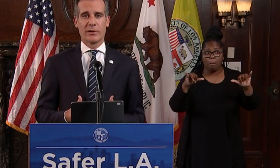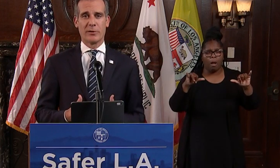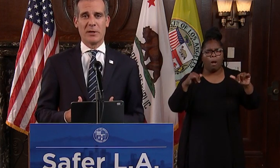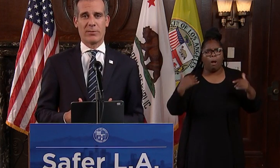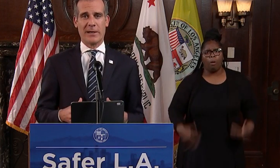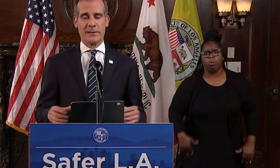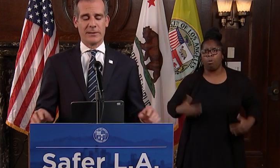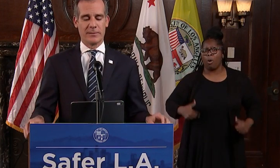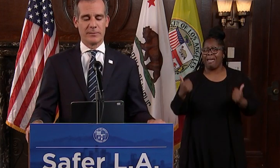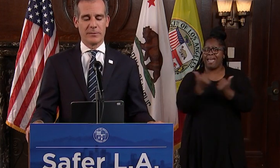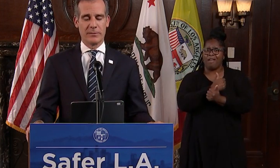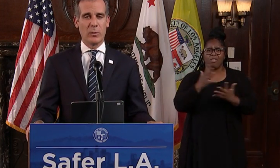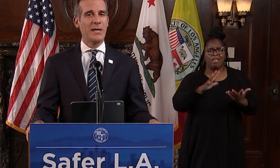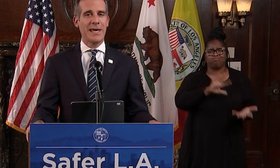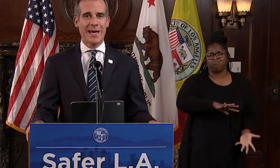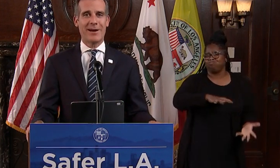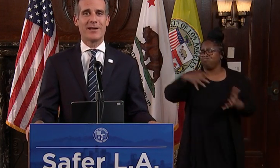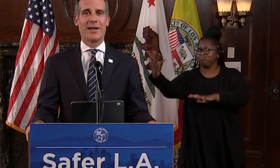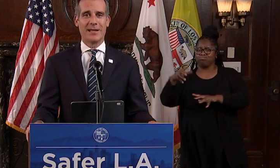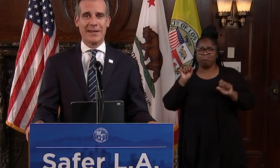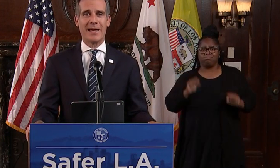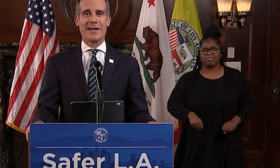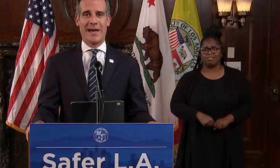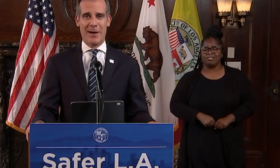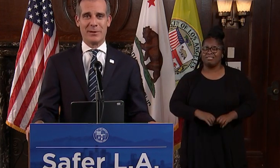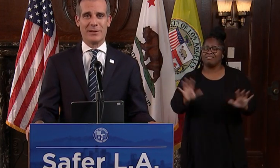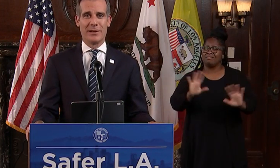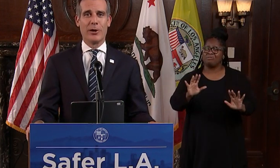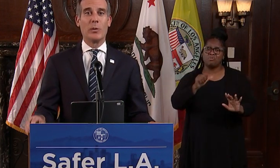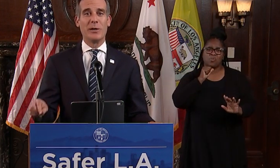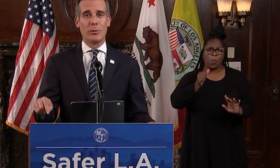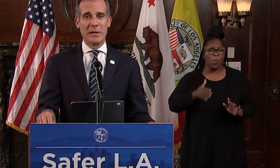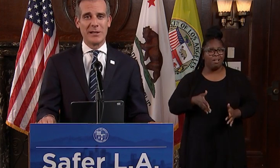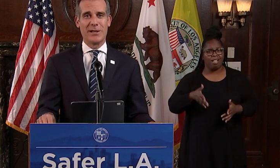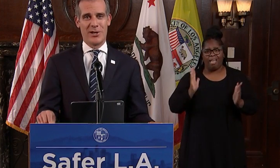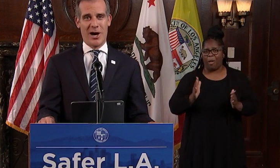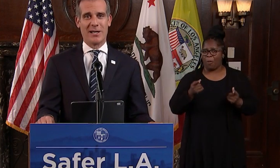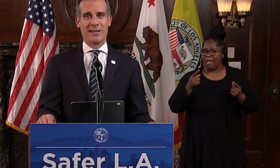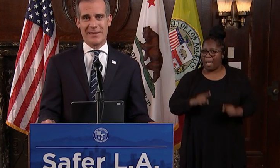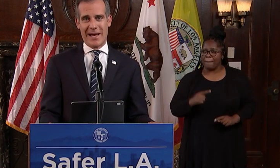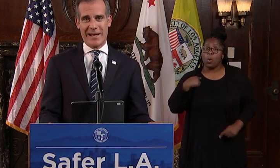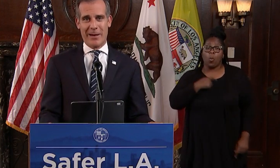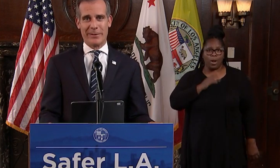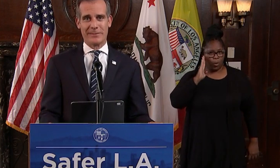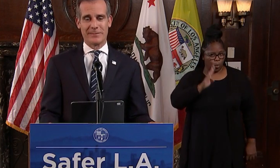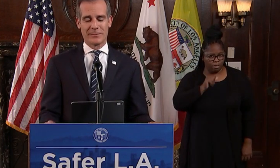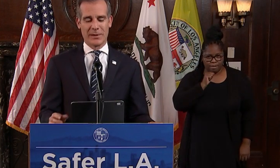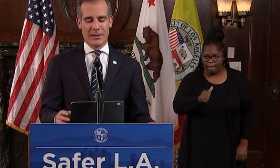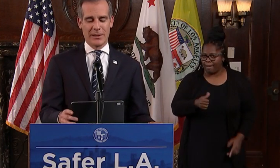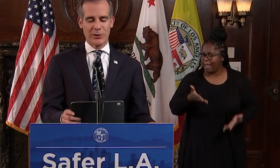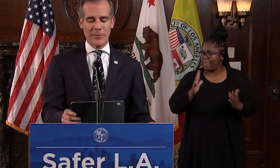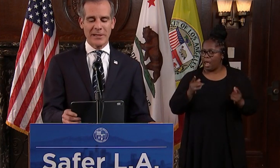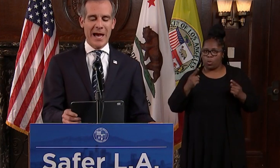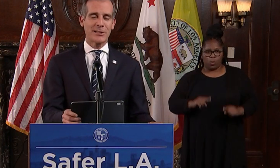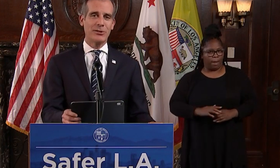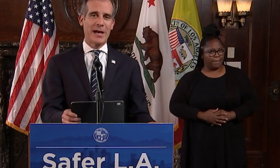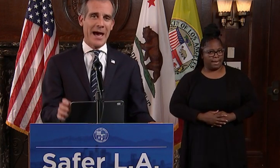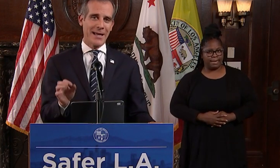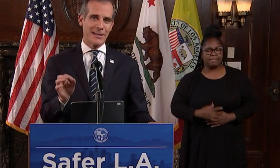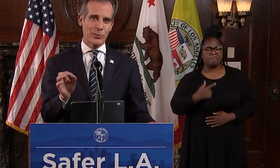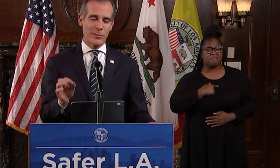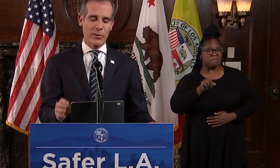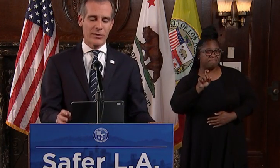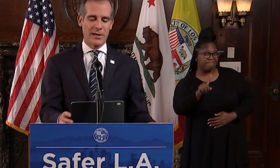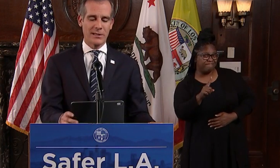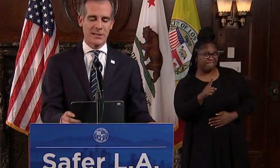could be threatened. We cannot let that happen. We will not let that happen. So I'm going to ask you to